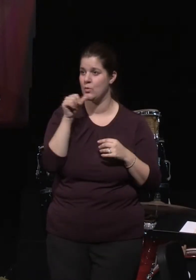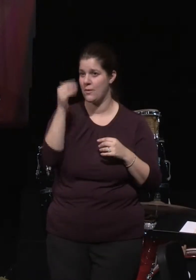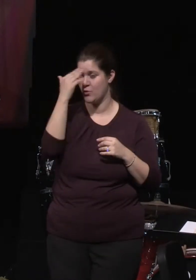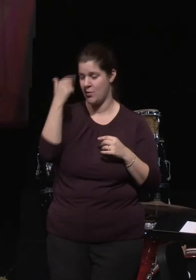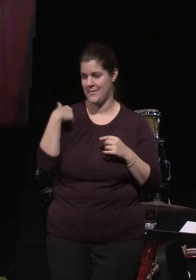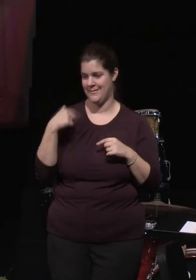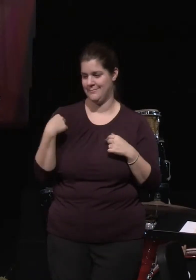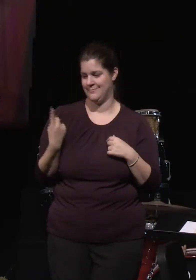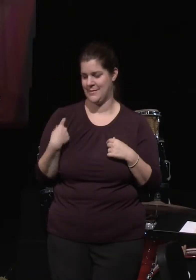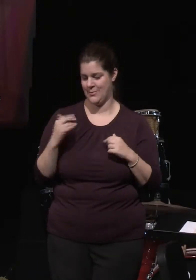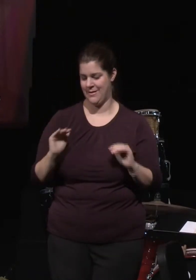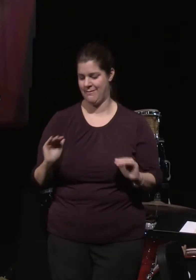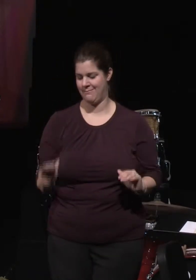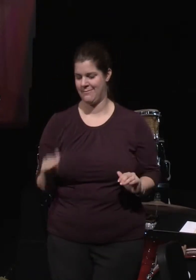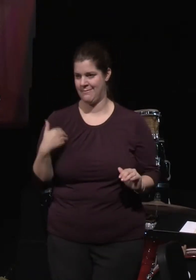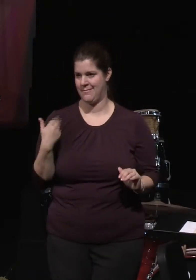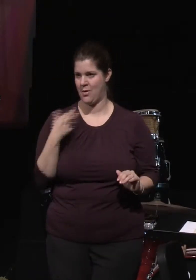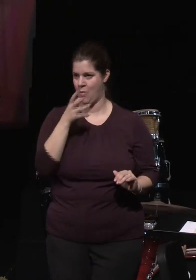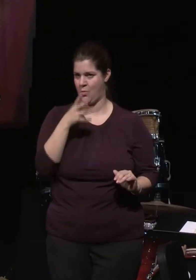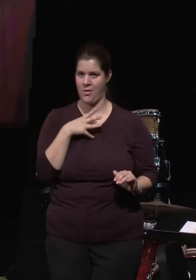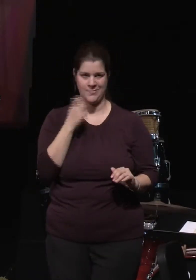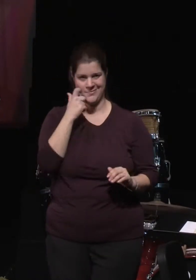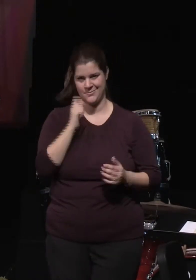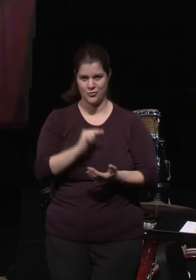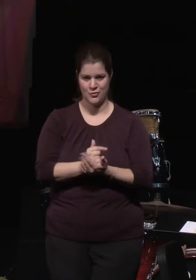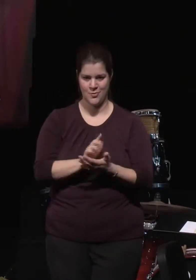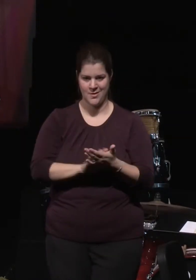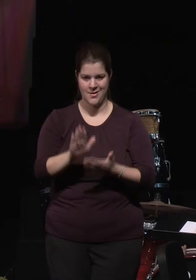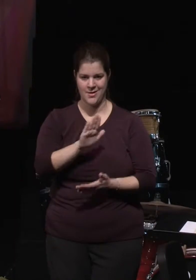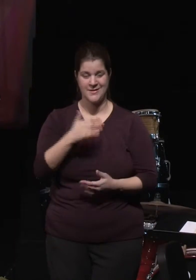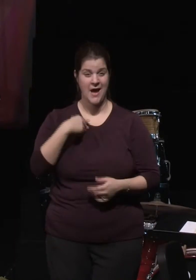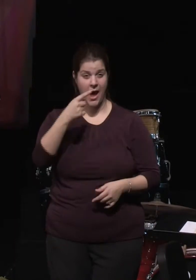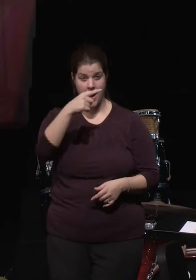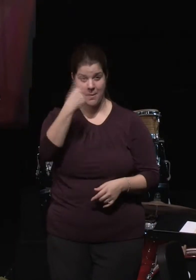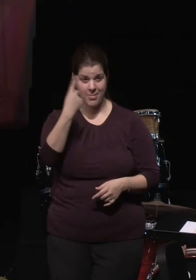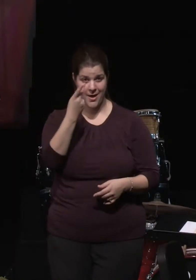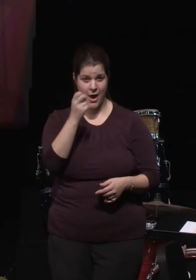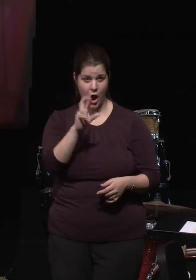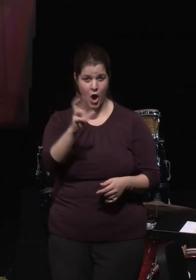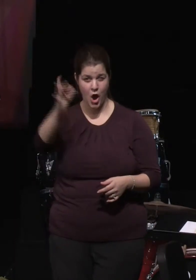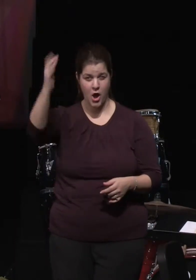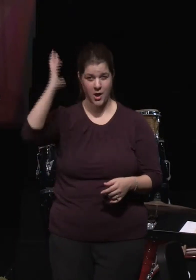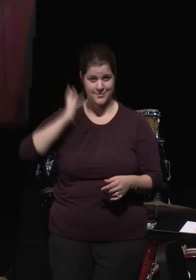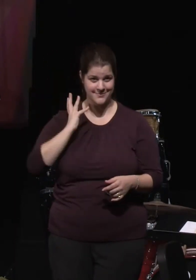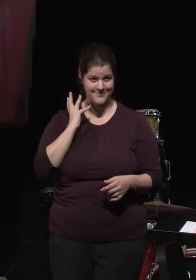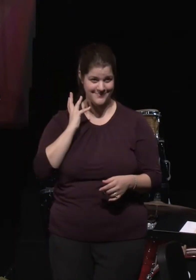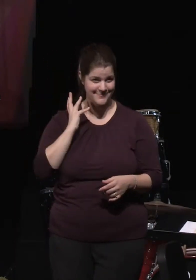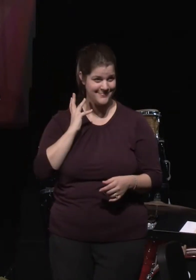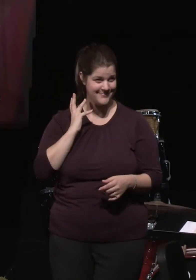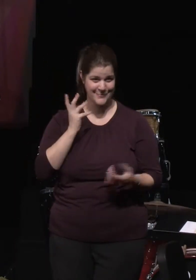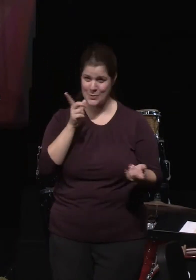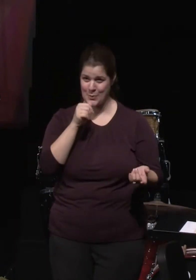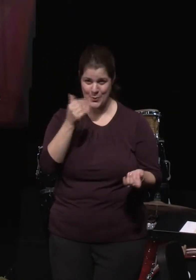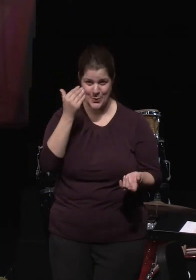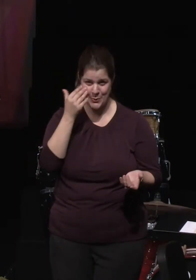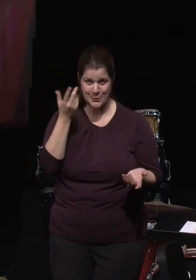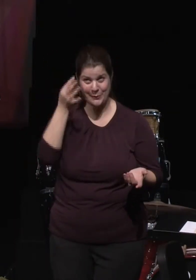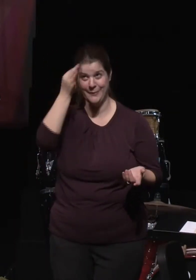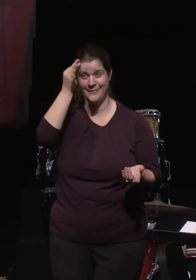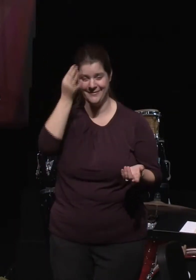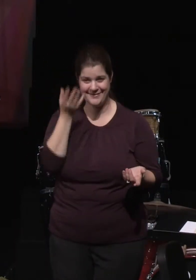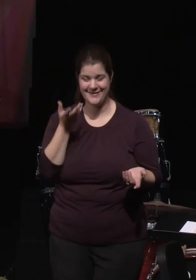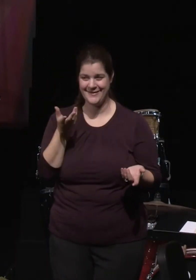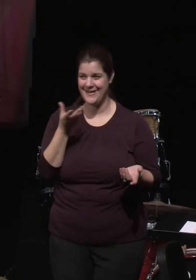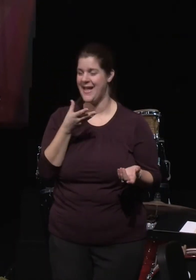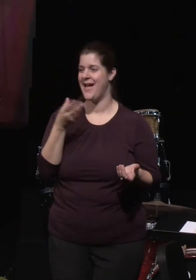was a very young woman just out of college. I even had black hair back then. Who knew that